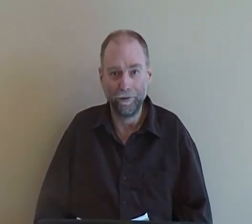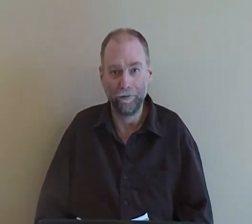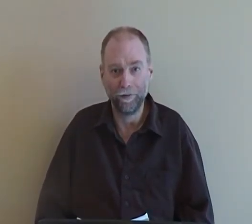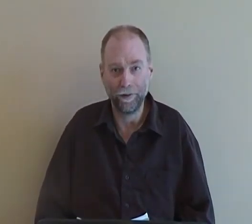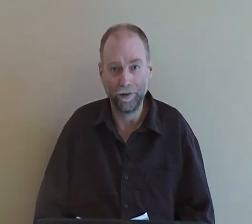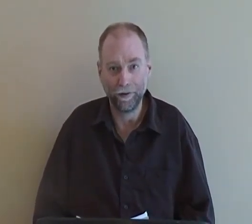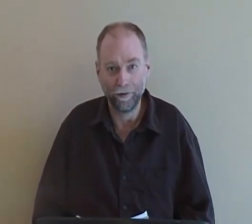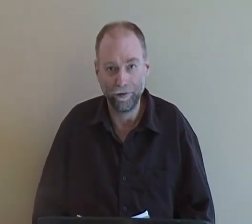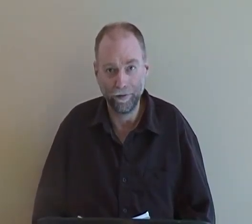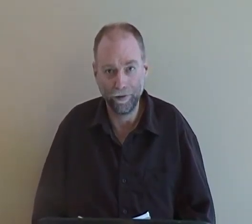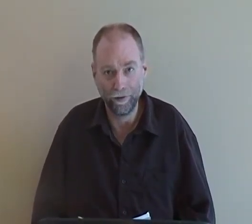I'm